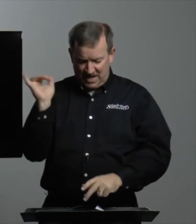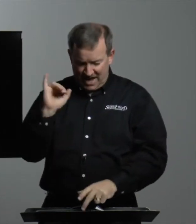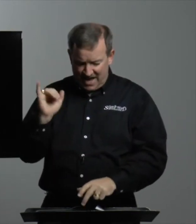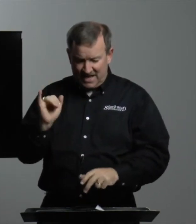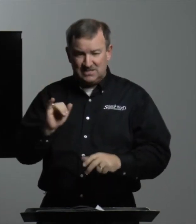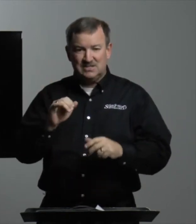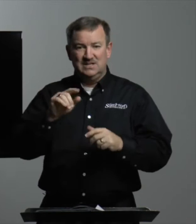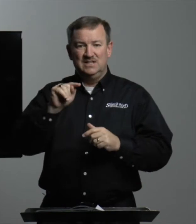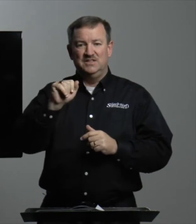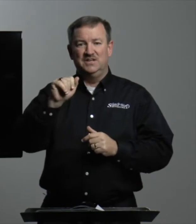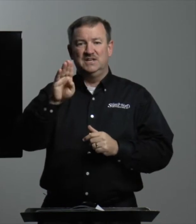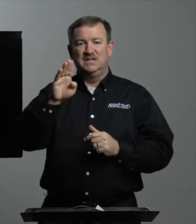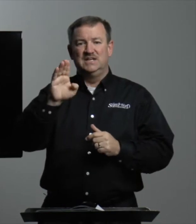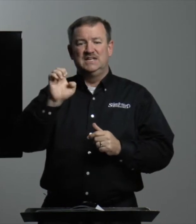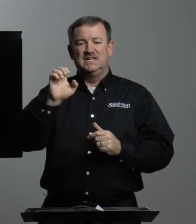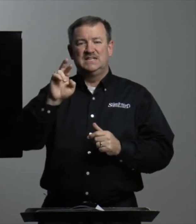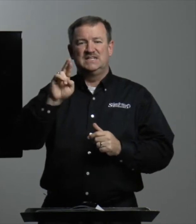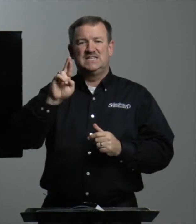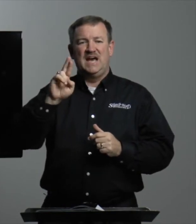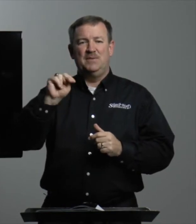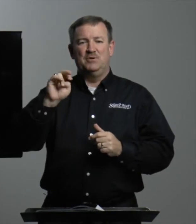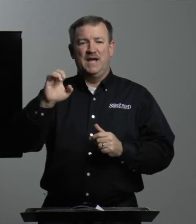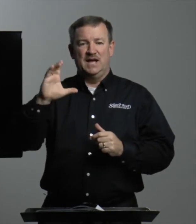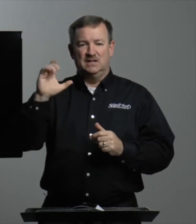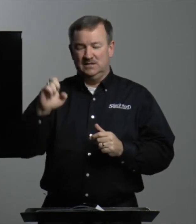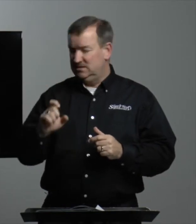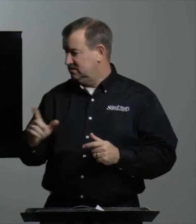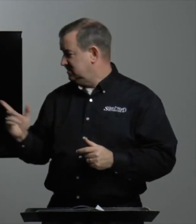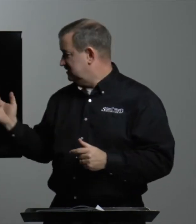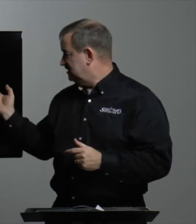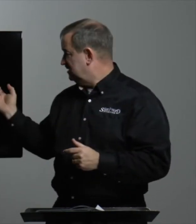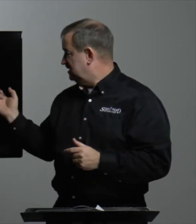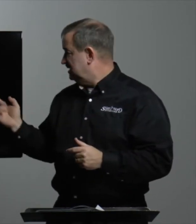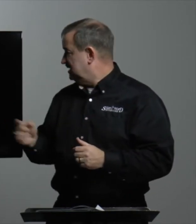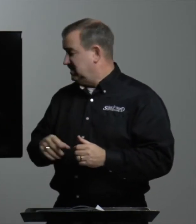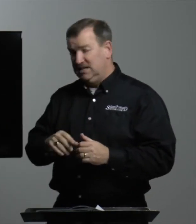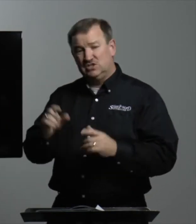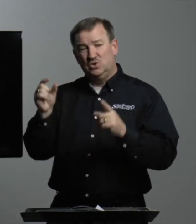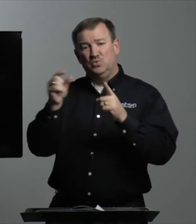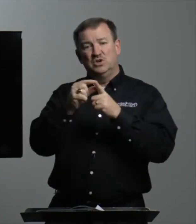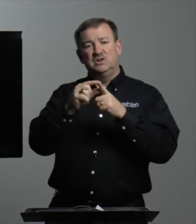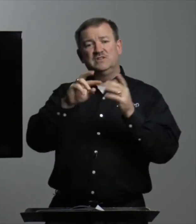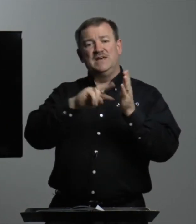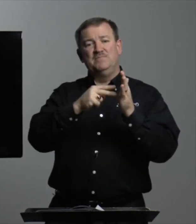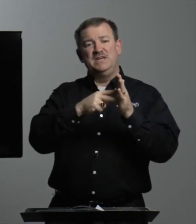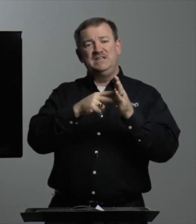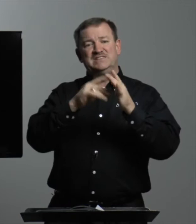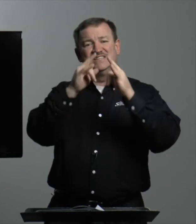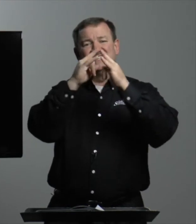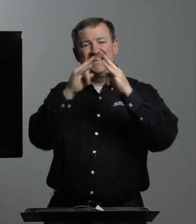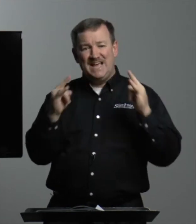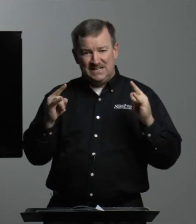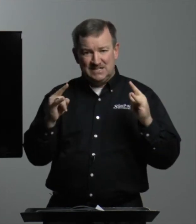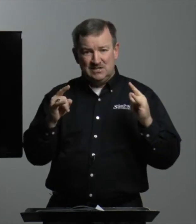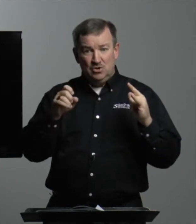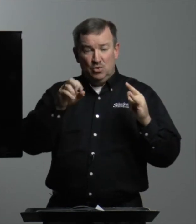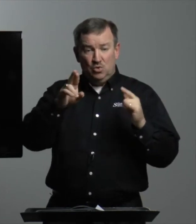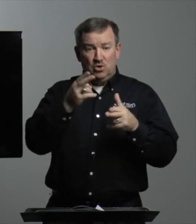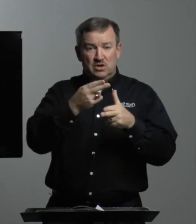as the tabernacle. It's a word that means tent or